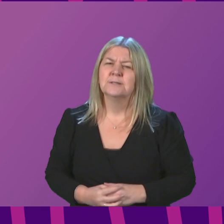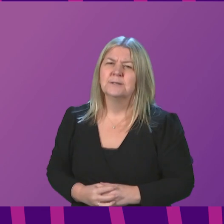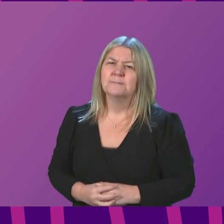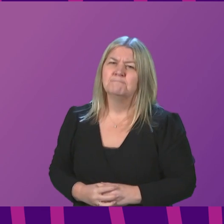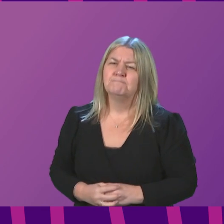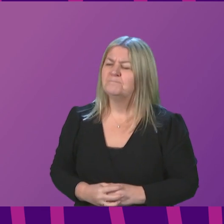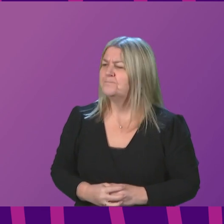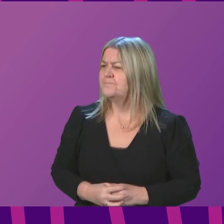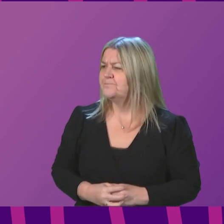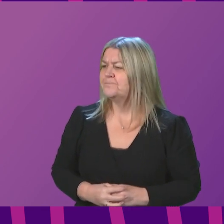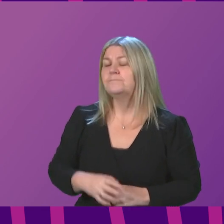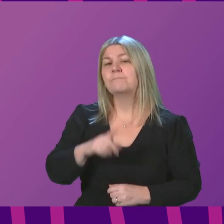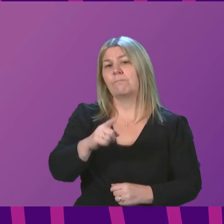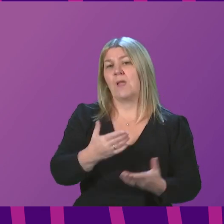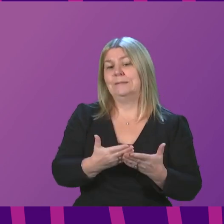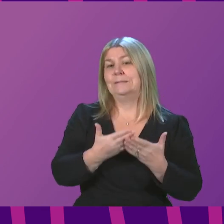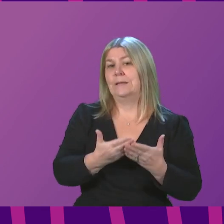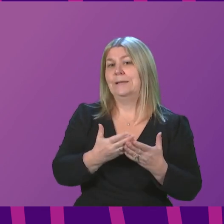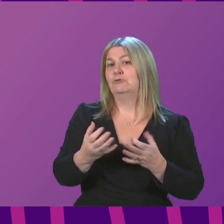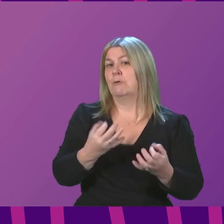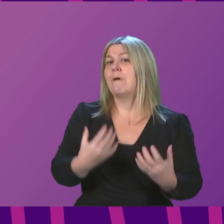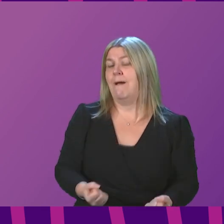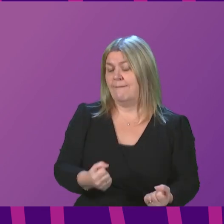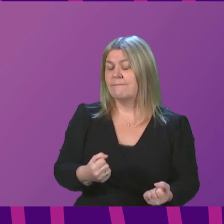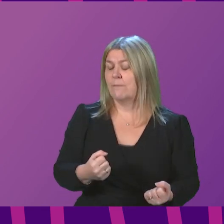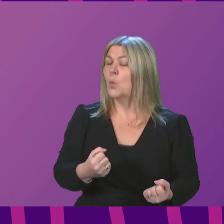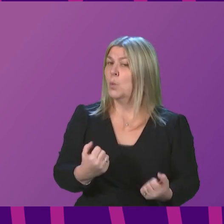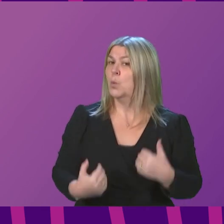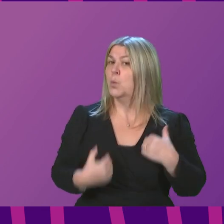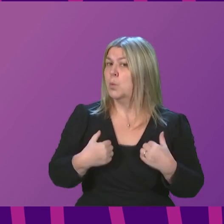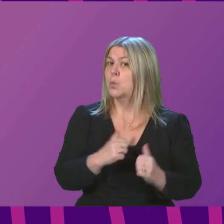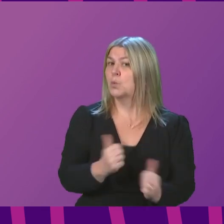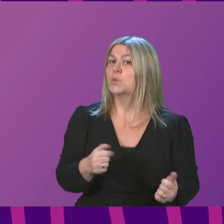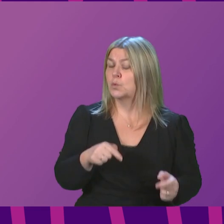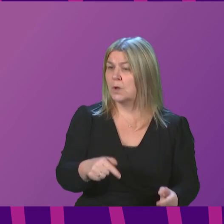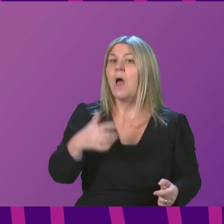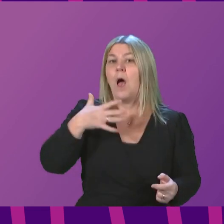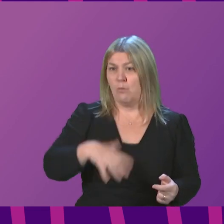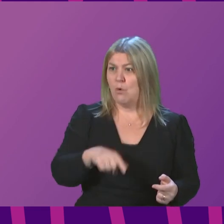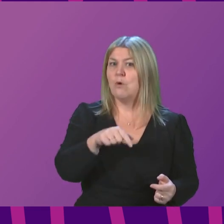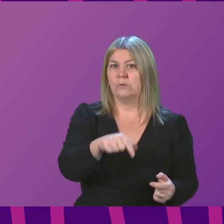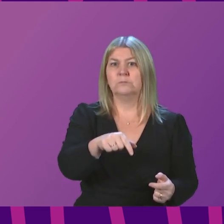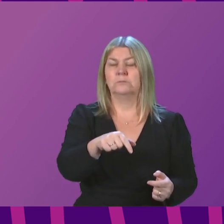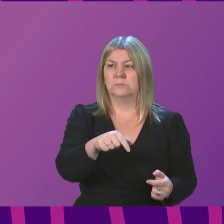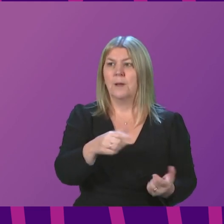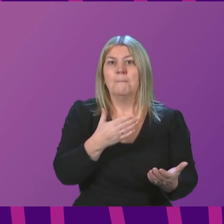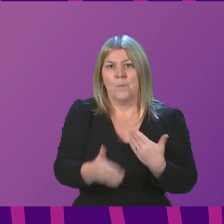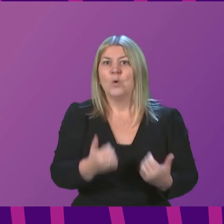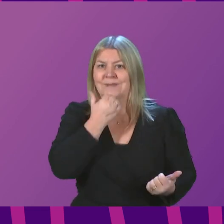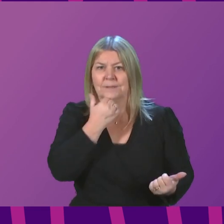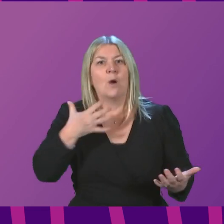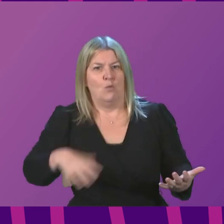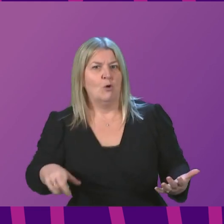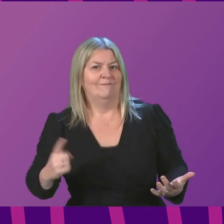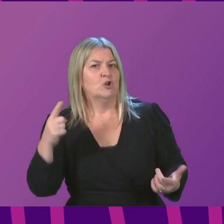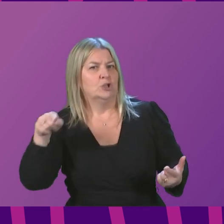The study is really encouraging and, just like everybody else, I want it to be borne out with further data. It is